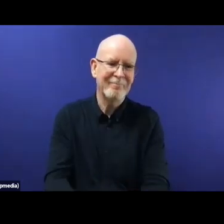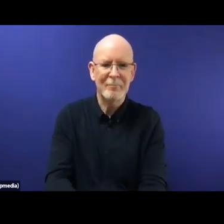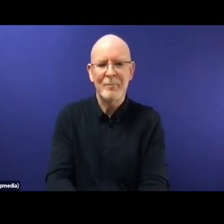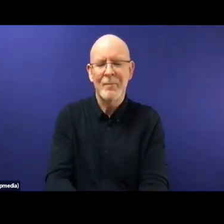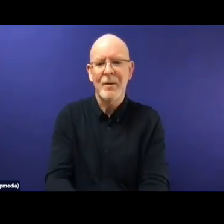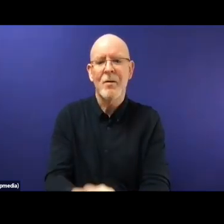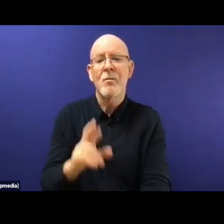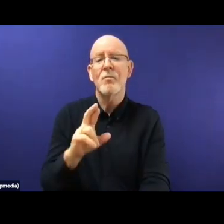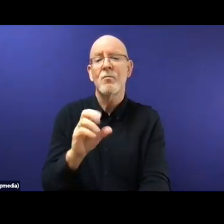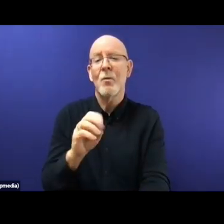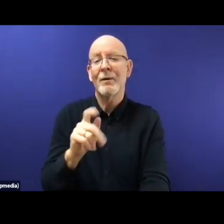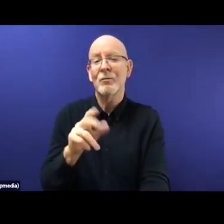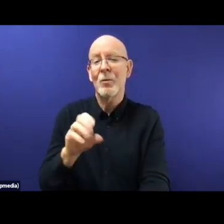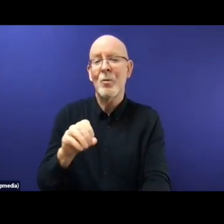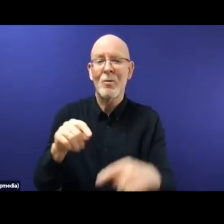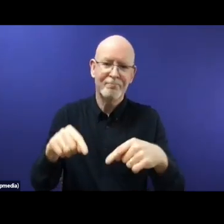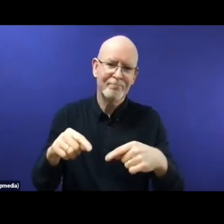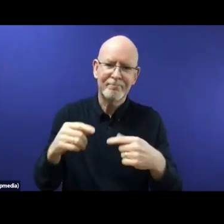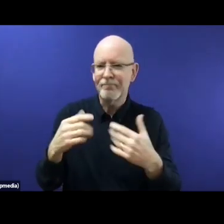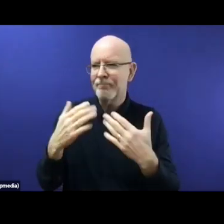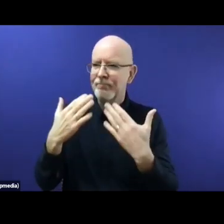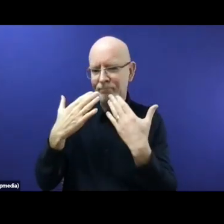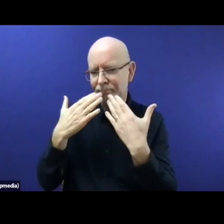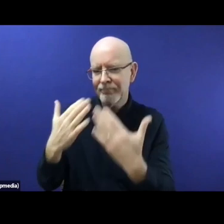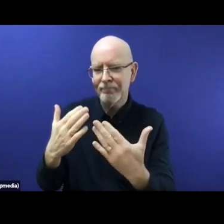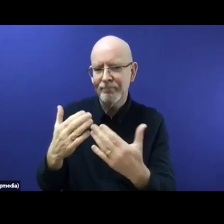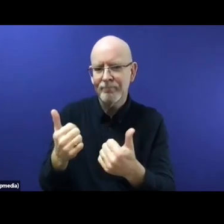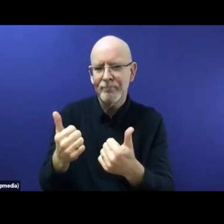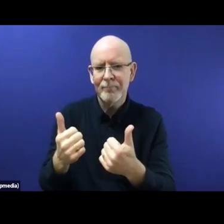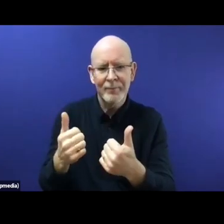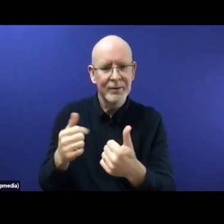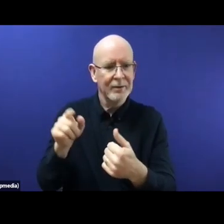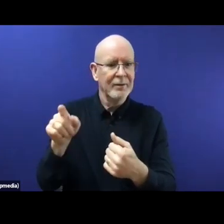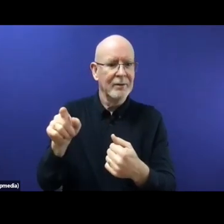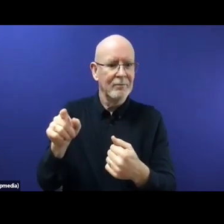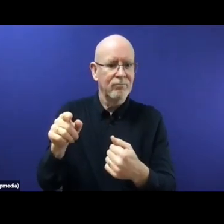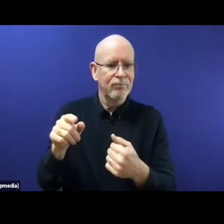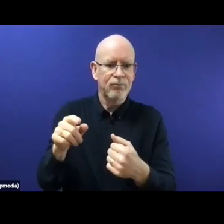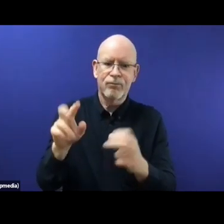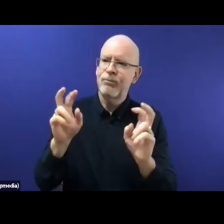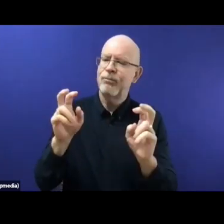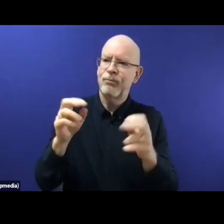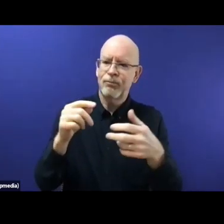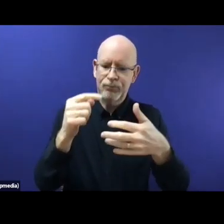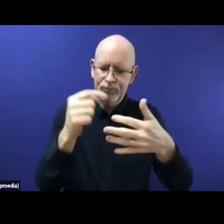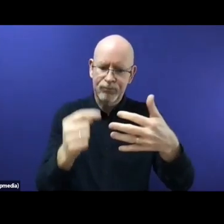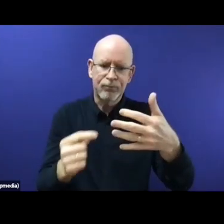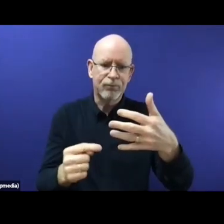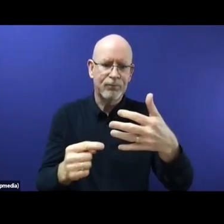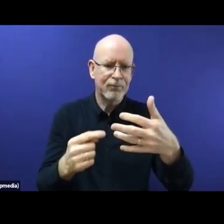outlining the need for a kind of reshaping EU policies or a change in approach EU